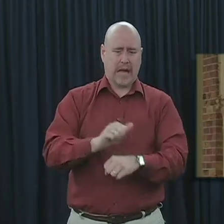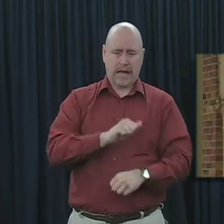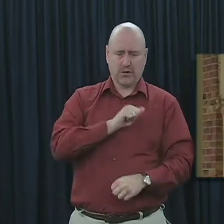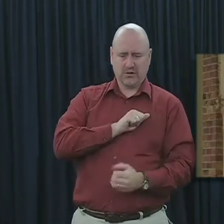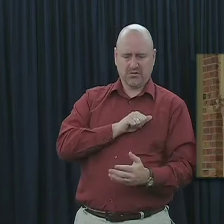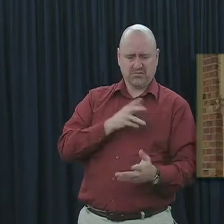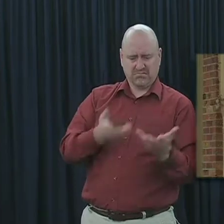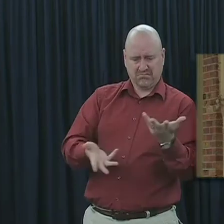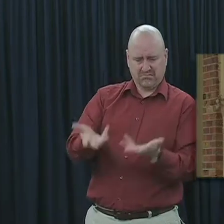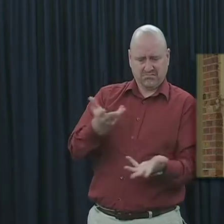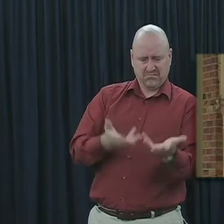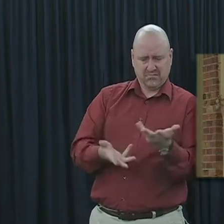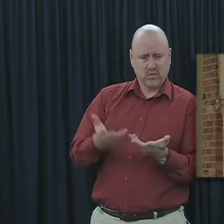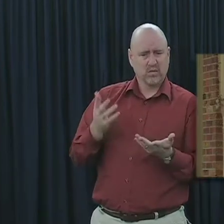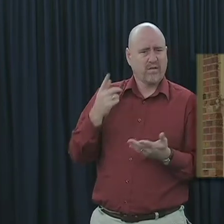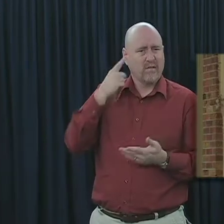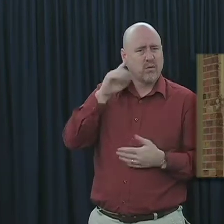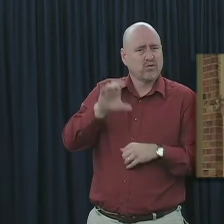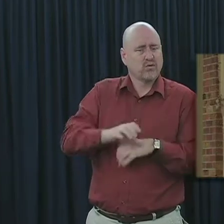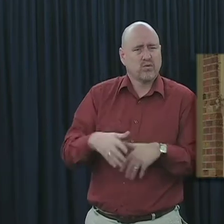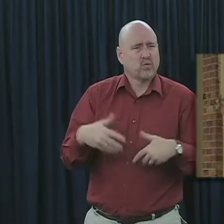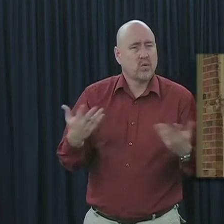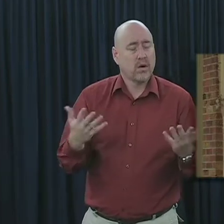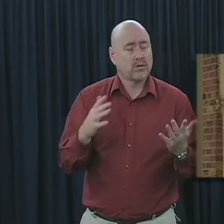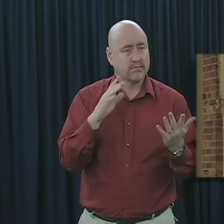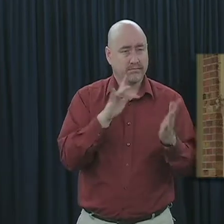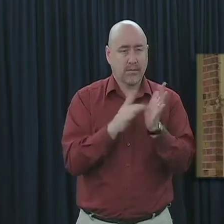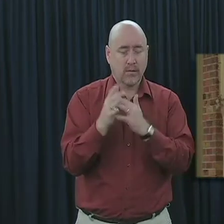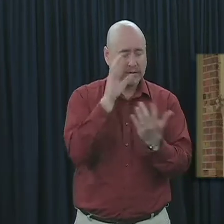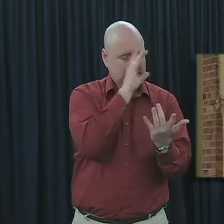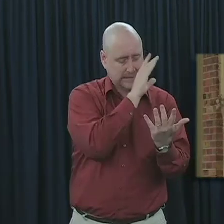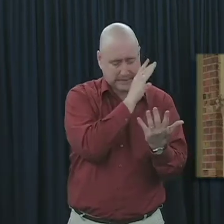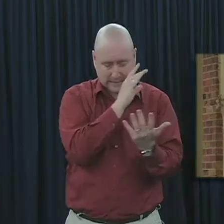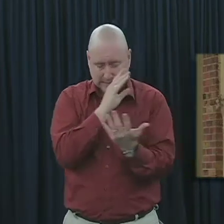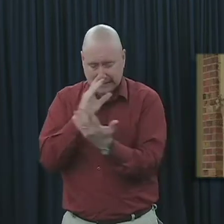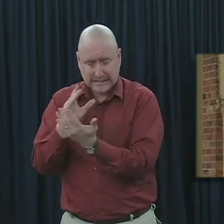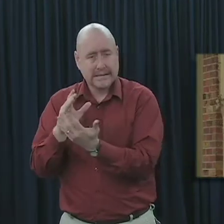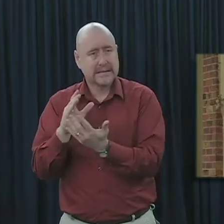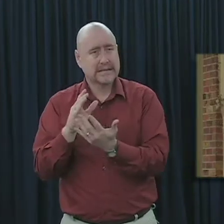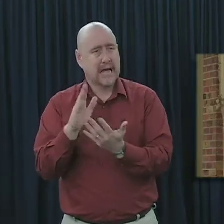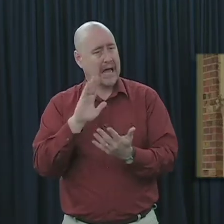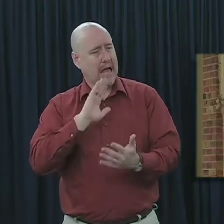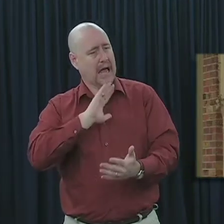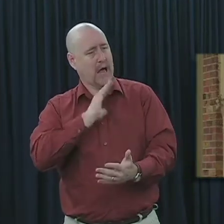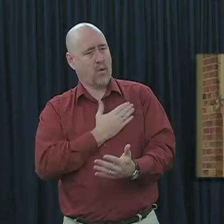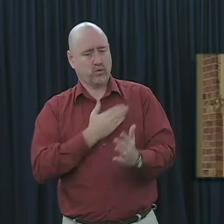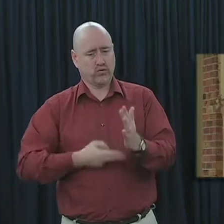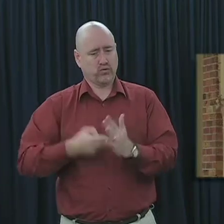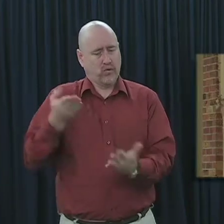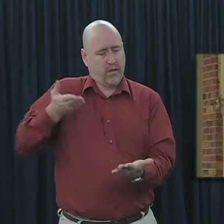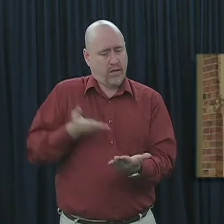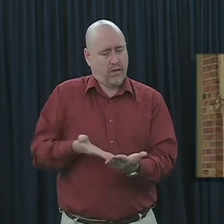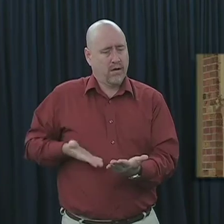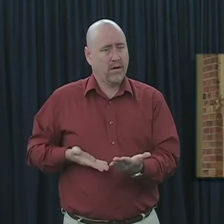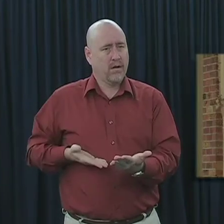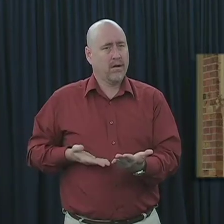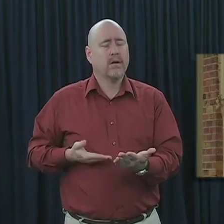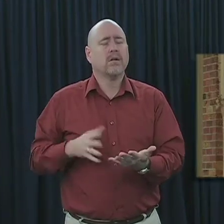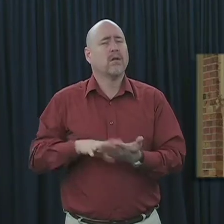the church? As we search through the scriptures, the word of God, our source for truth, let's see what we can discover.